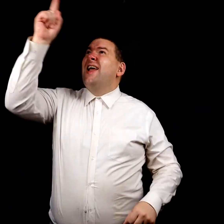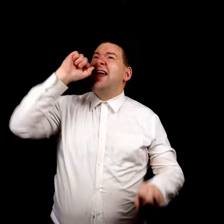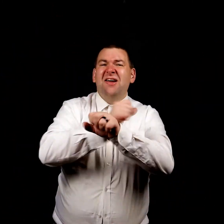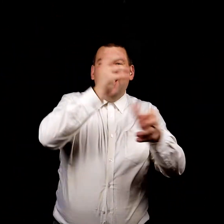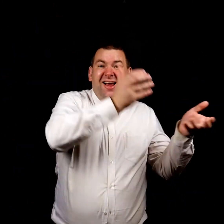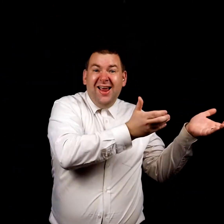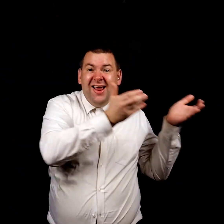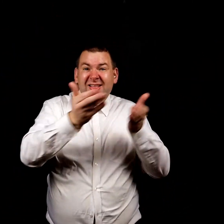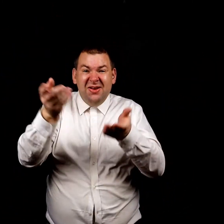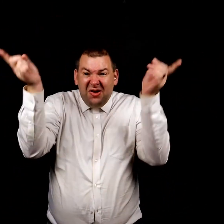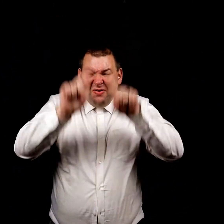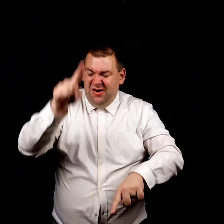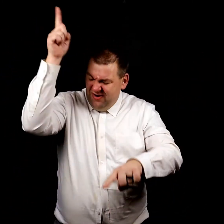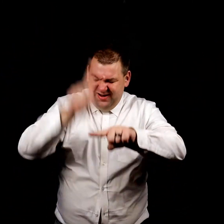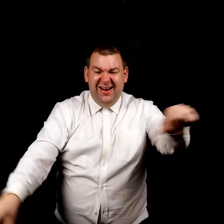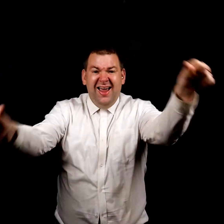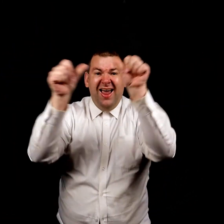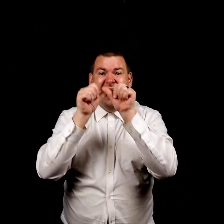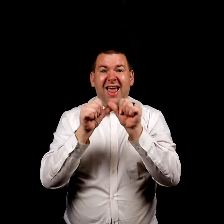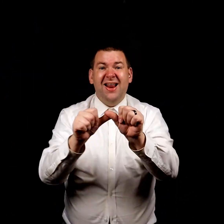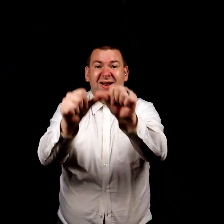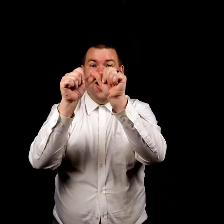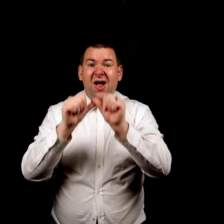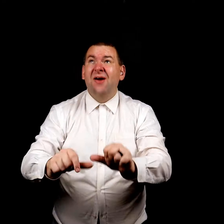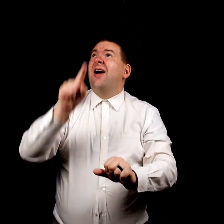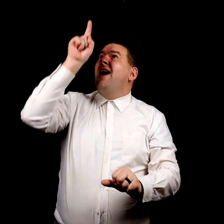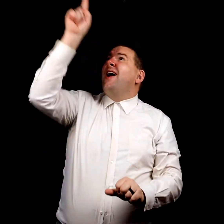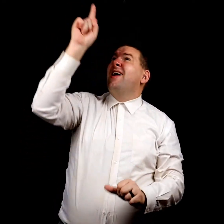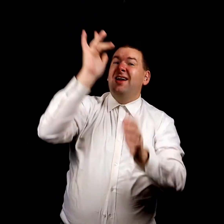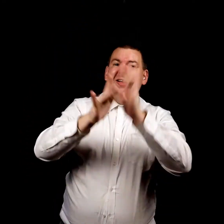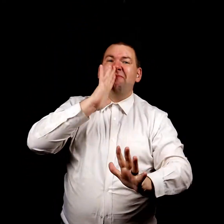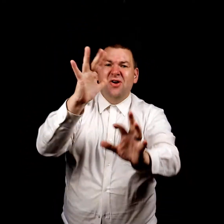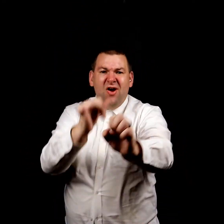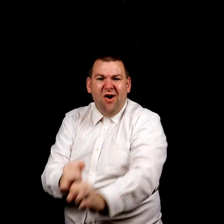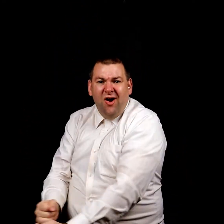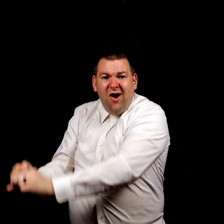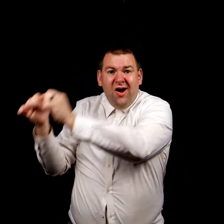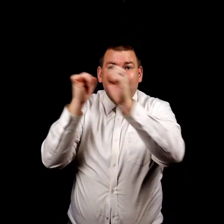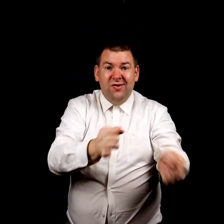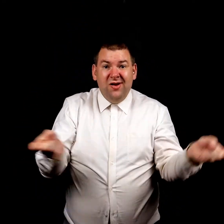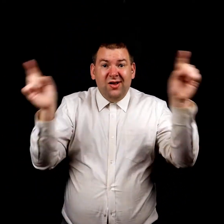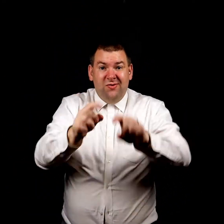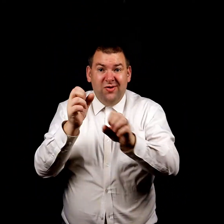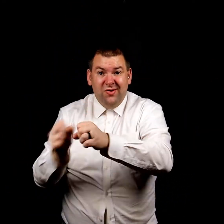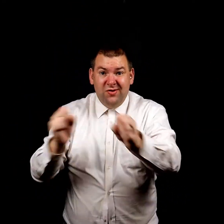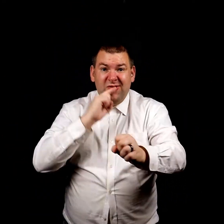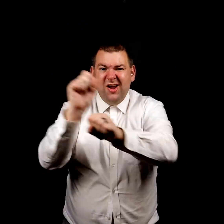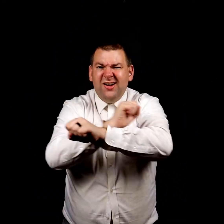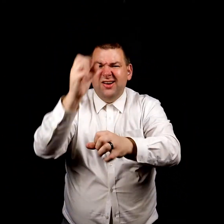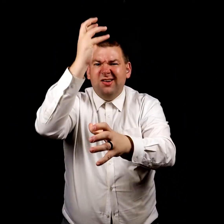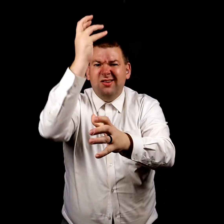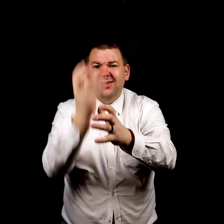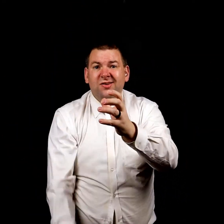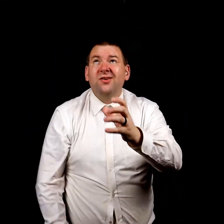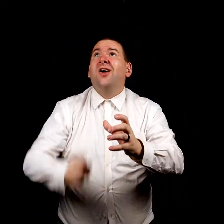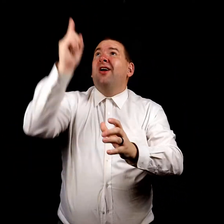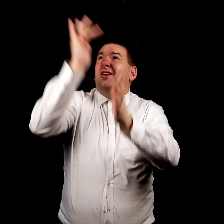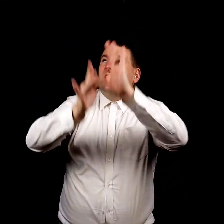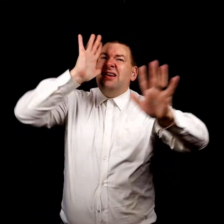carry you when you can't go on. He will be your strength when your strength is gone. He